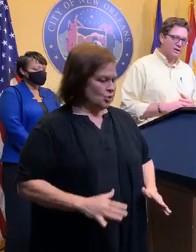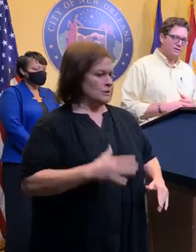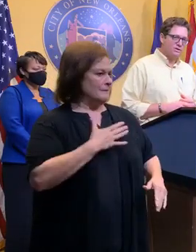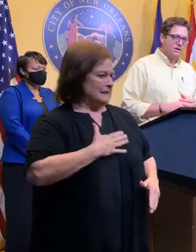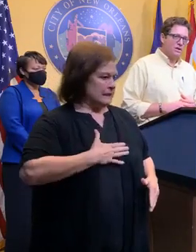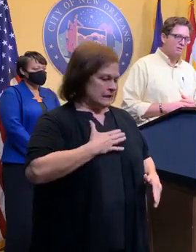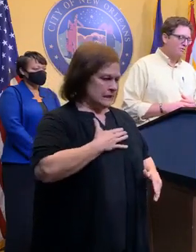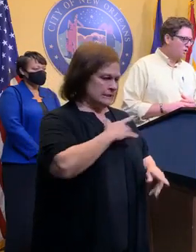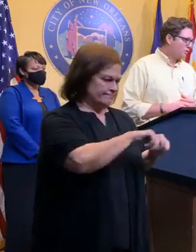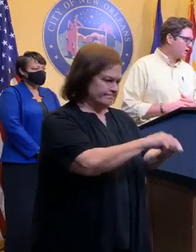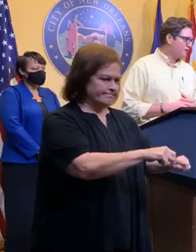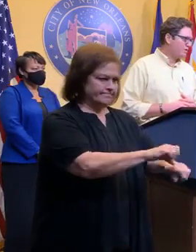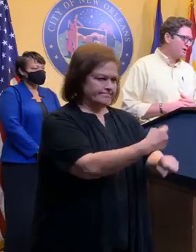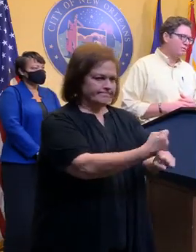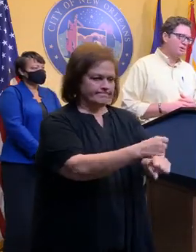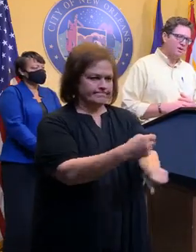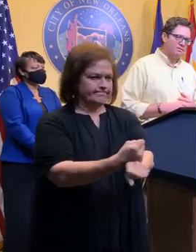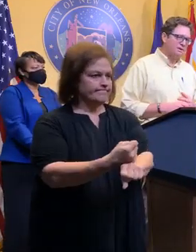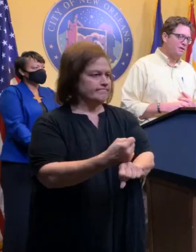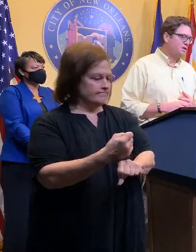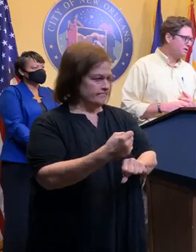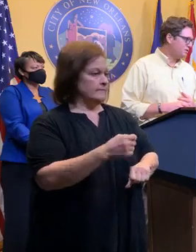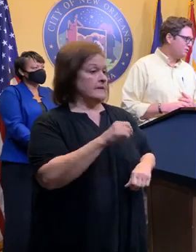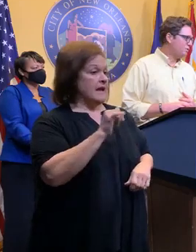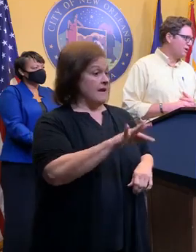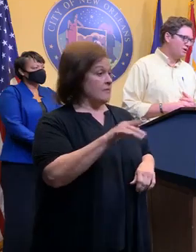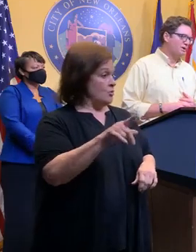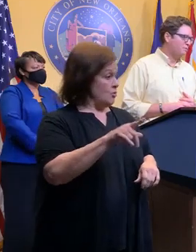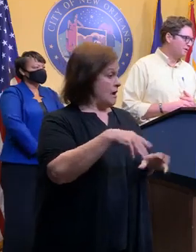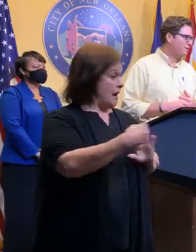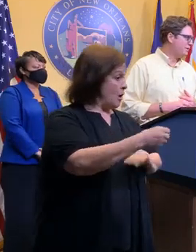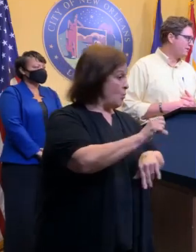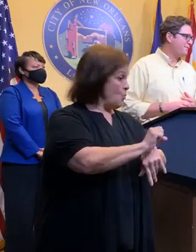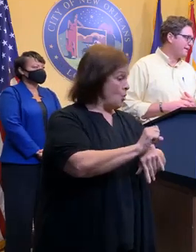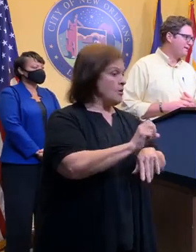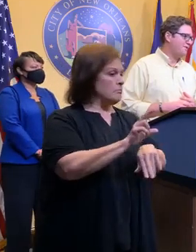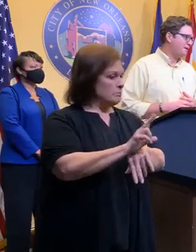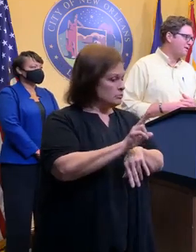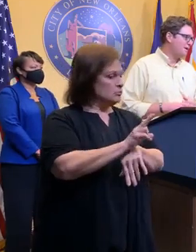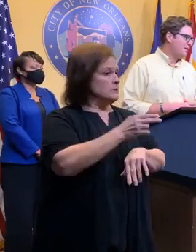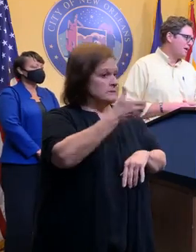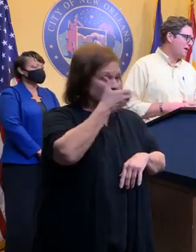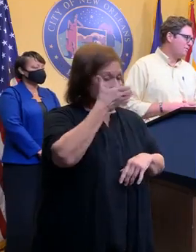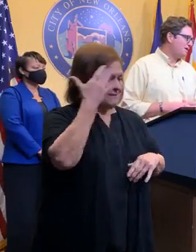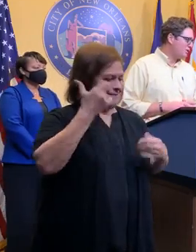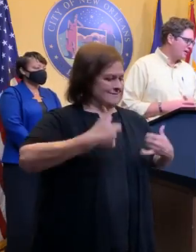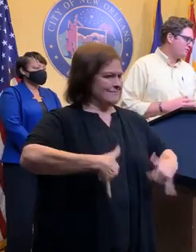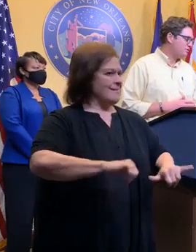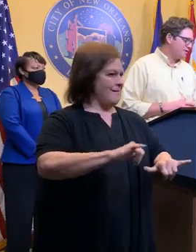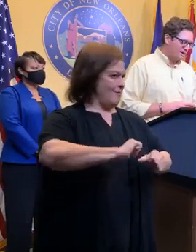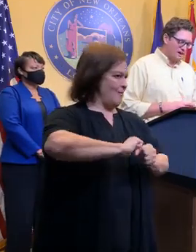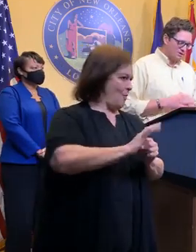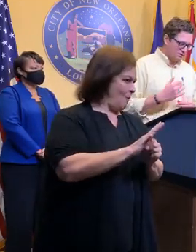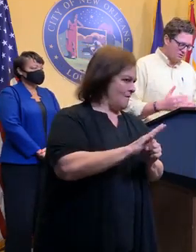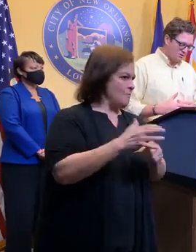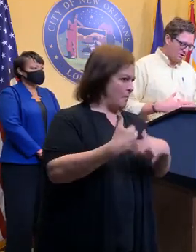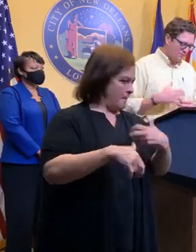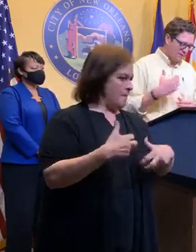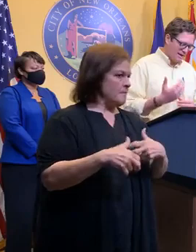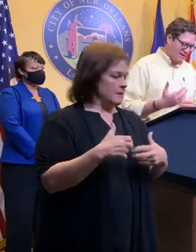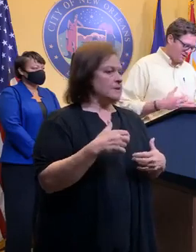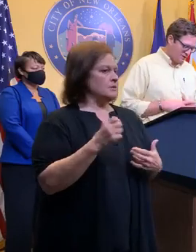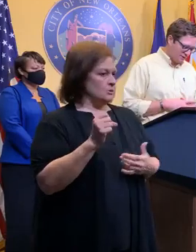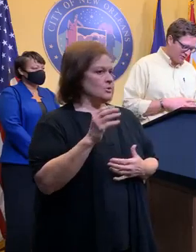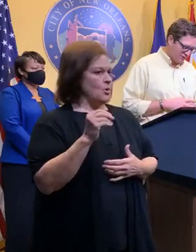secure their sites. If you are working a site where PPE continued, we are in the middle of a pandemic, and you have to acknowledge